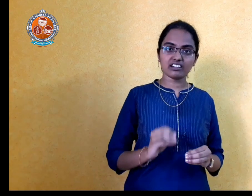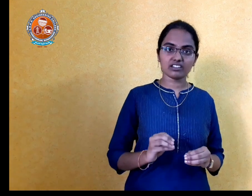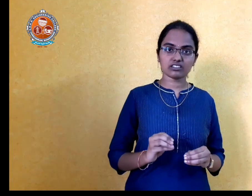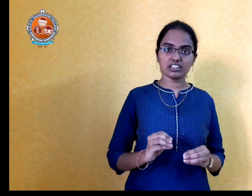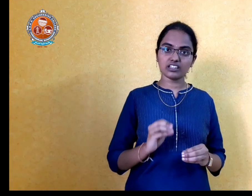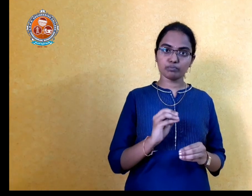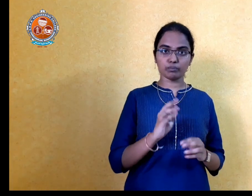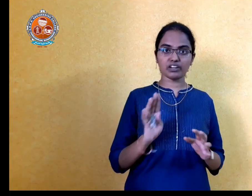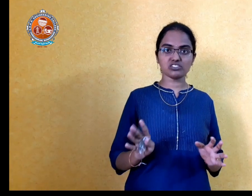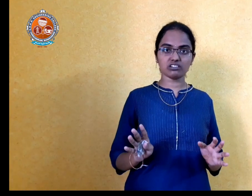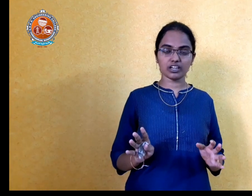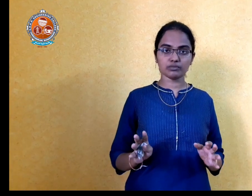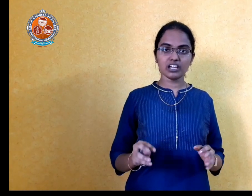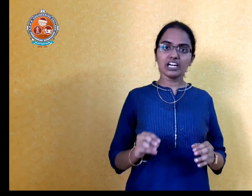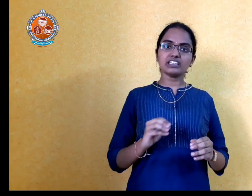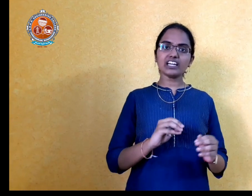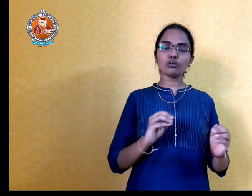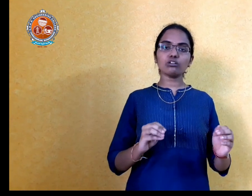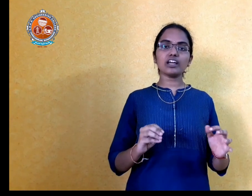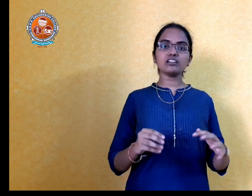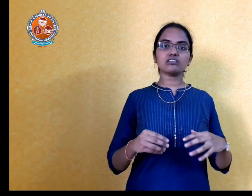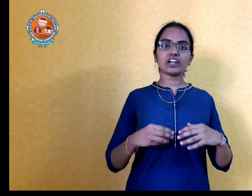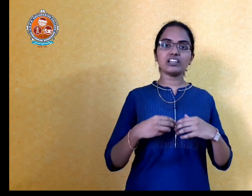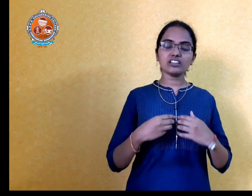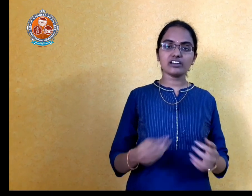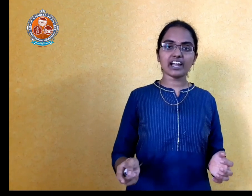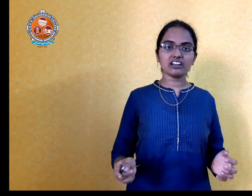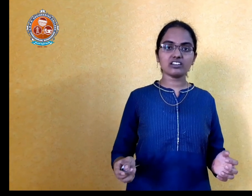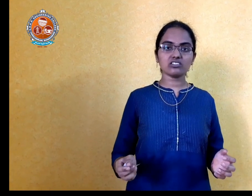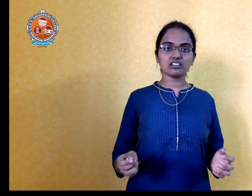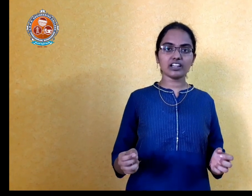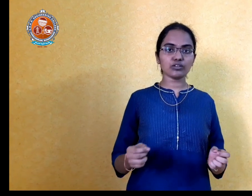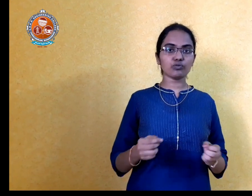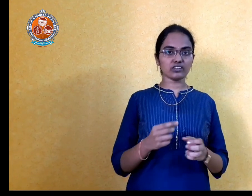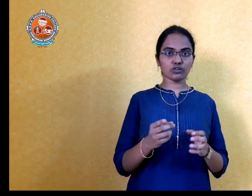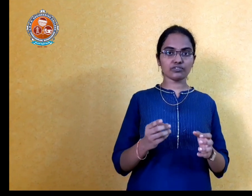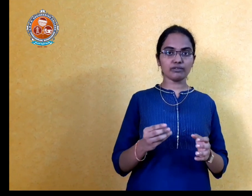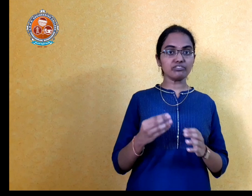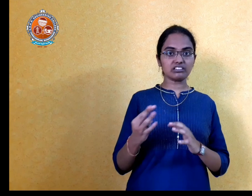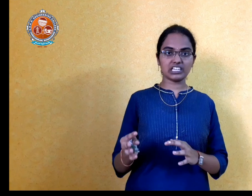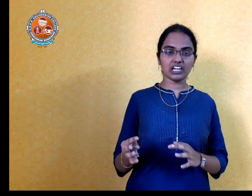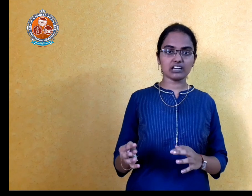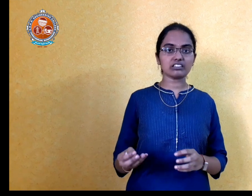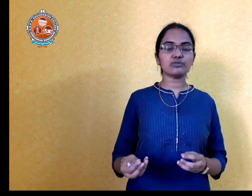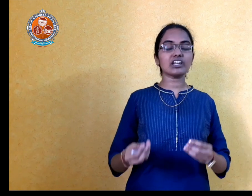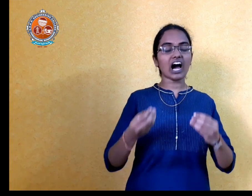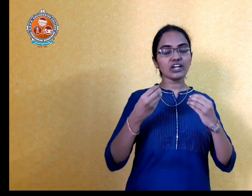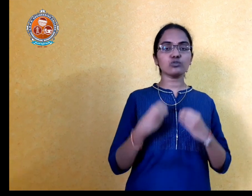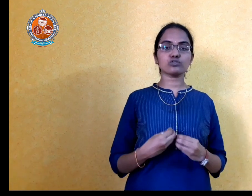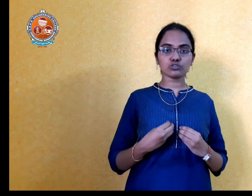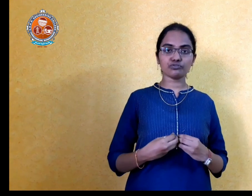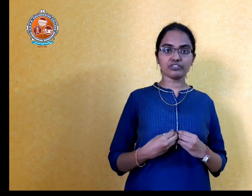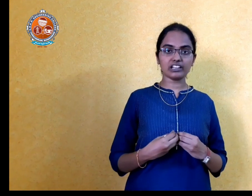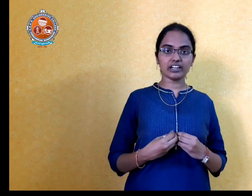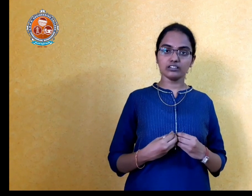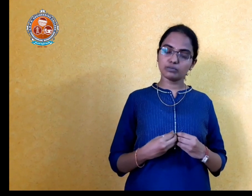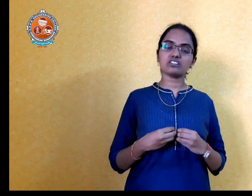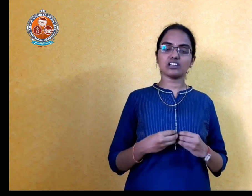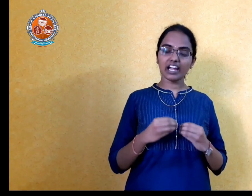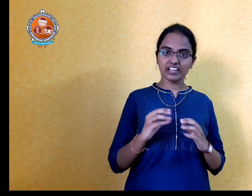test in their preparation time. They thought, like, writing the grand test is, like, a waste of time for three hours. Even I used to feel that. But still, I